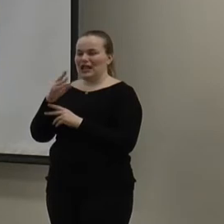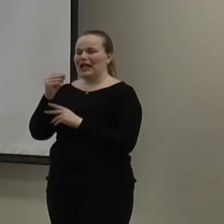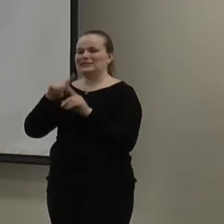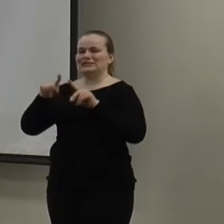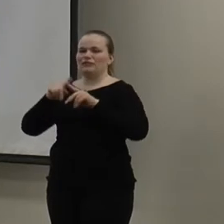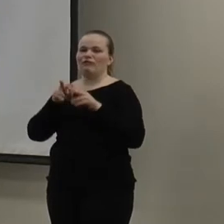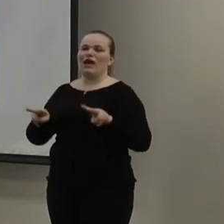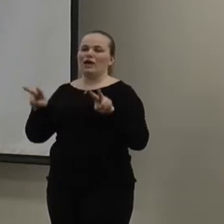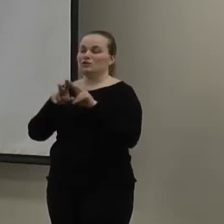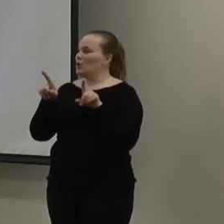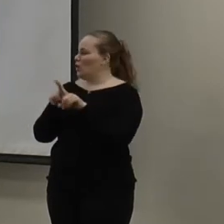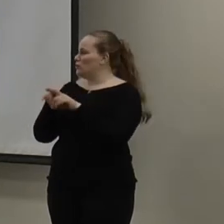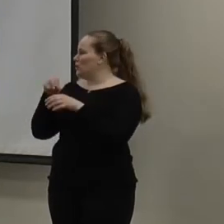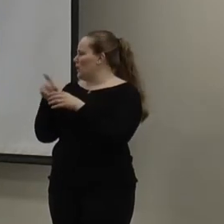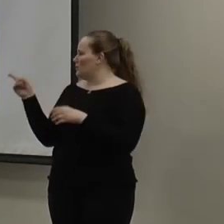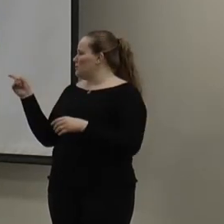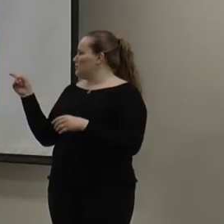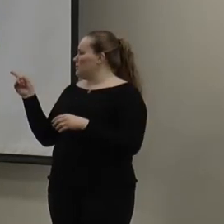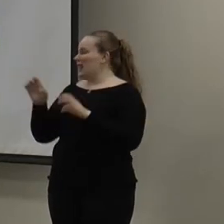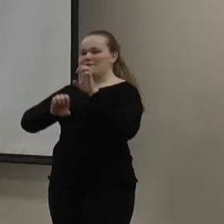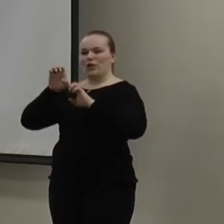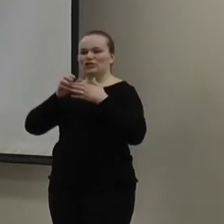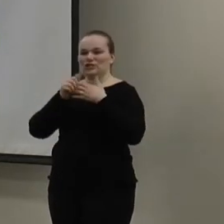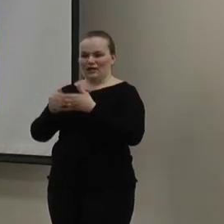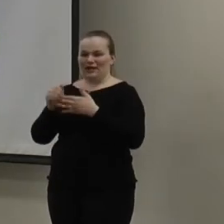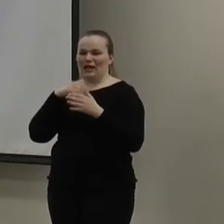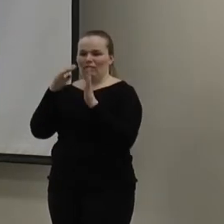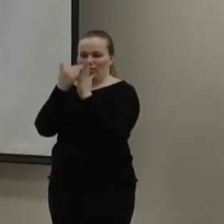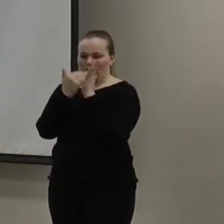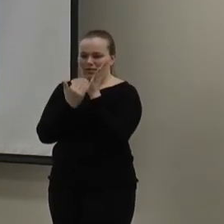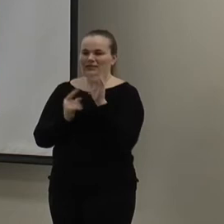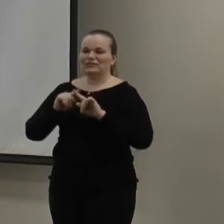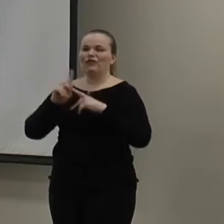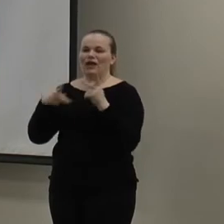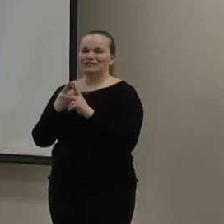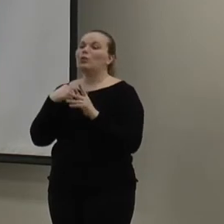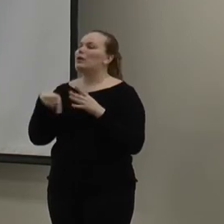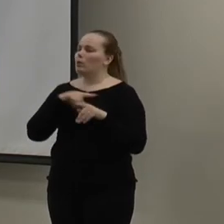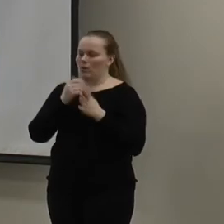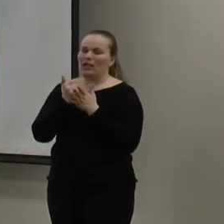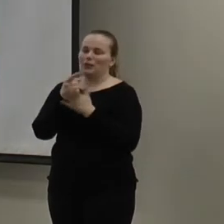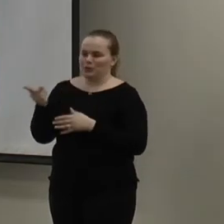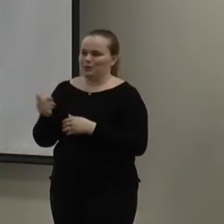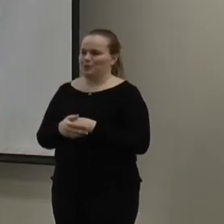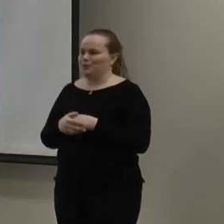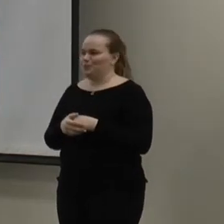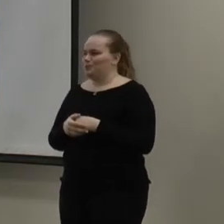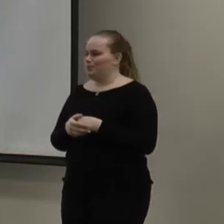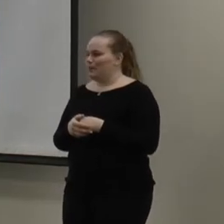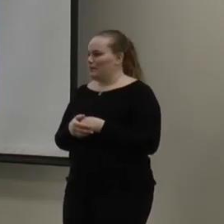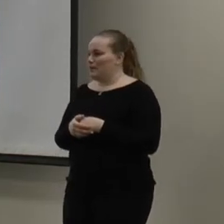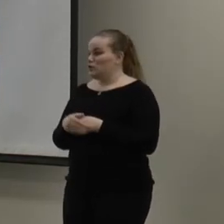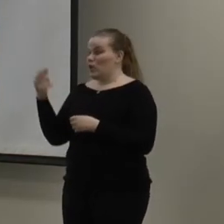As well as in this evaluation guide as well. So, we'll help you along. So,